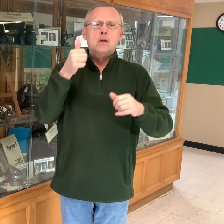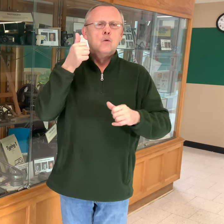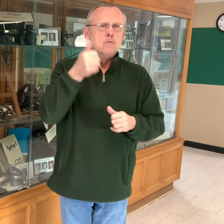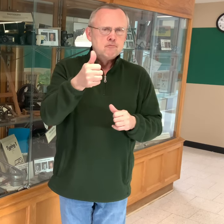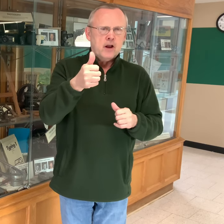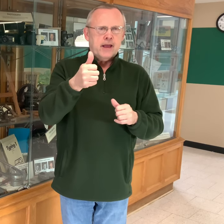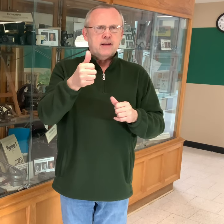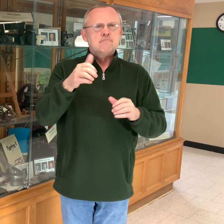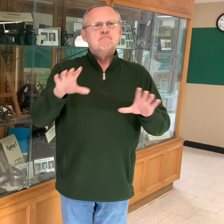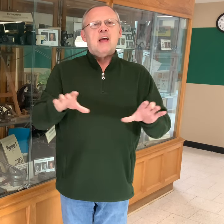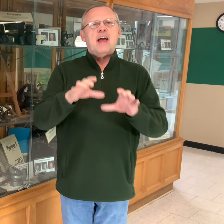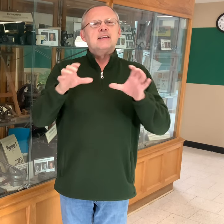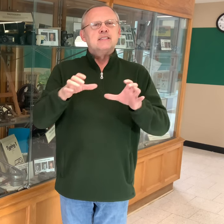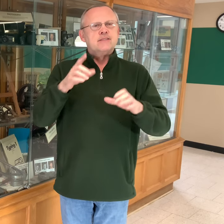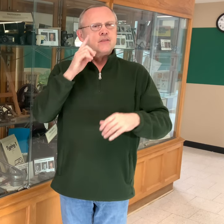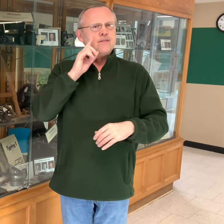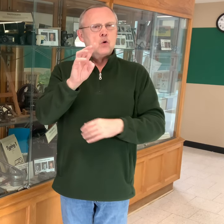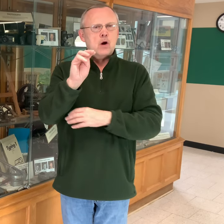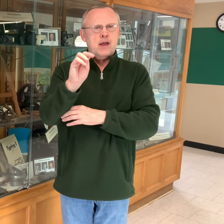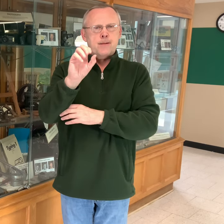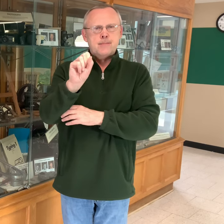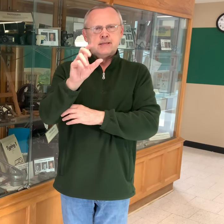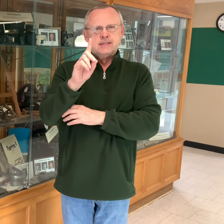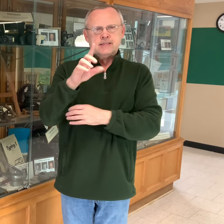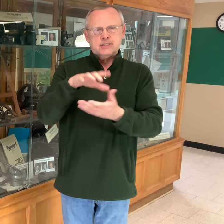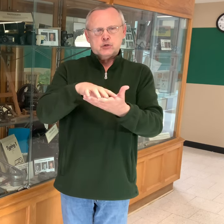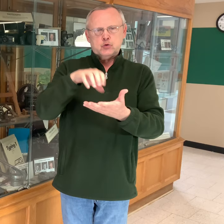It was a great activity for MSD students.